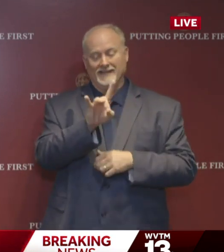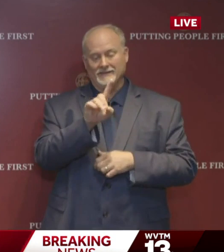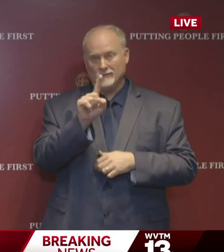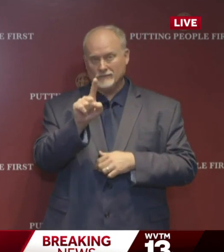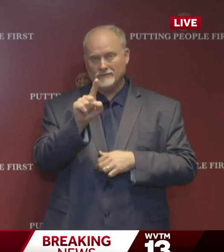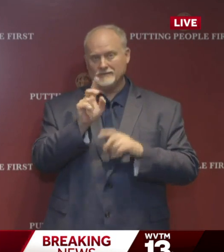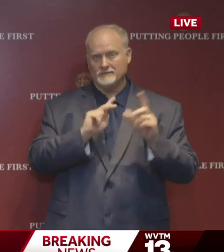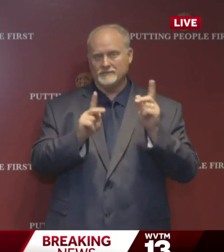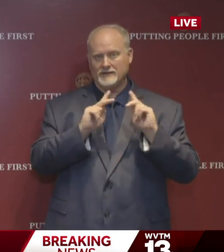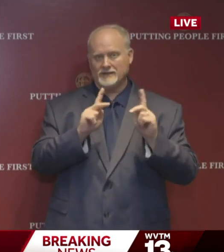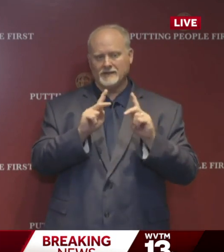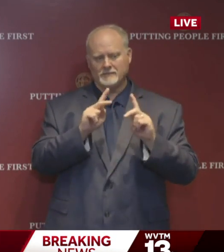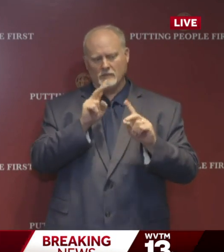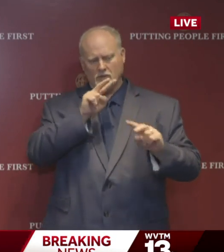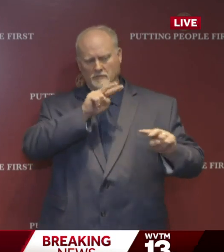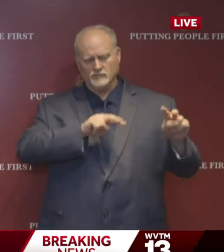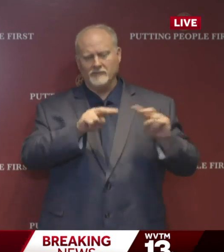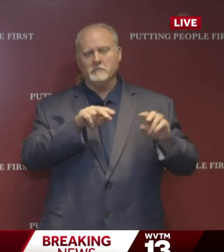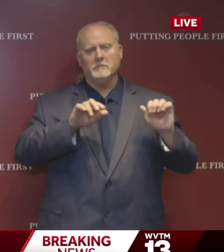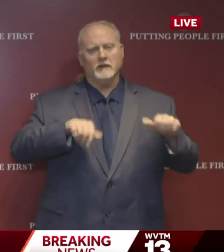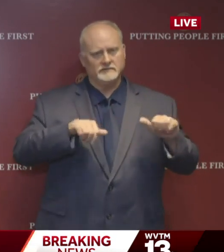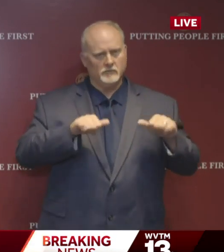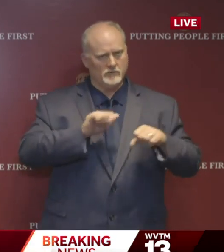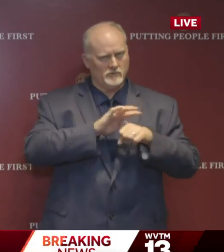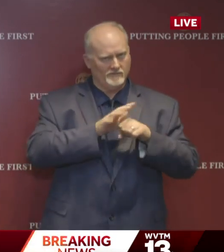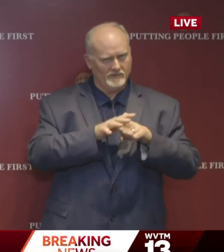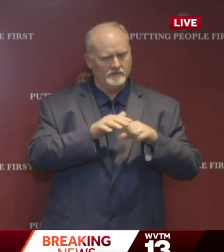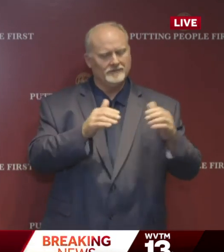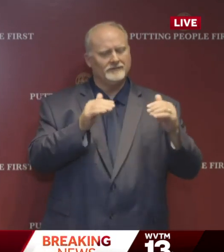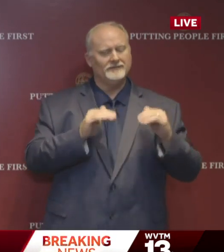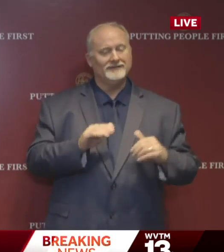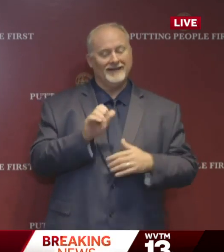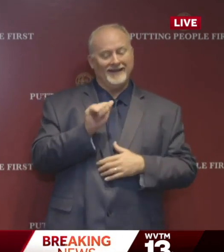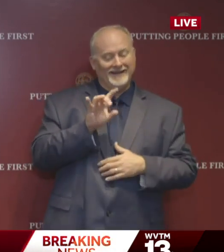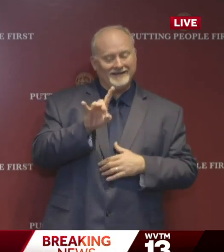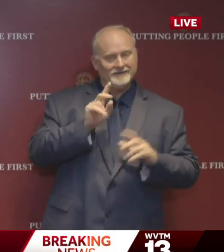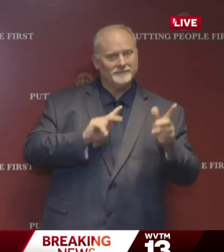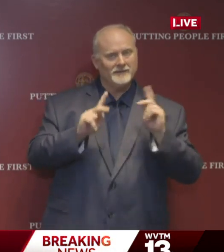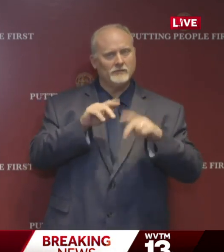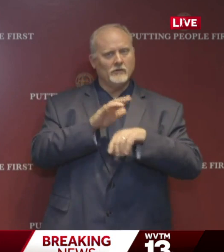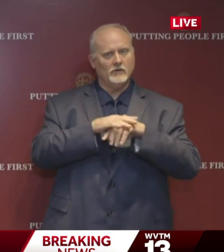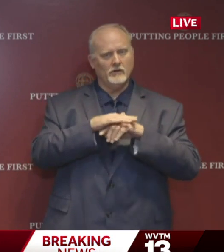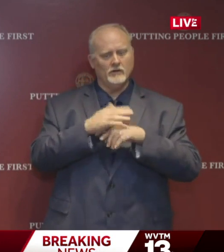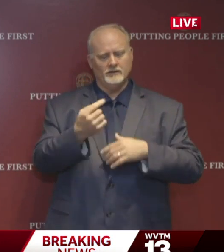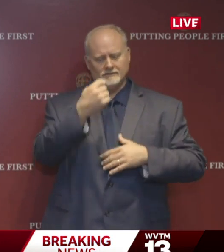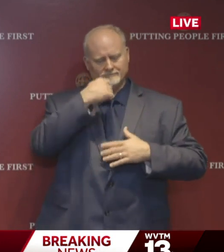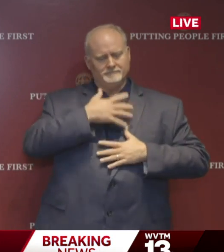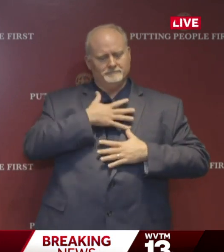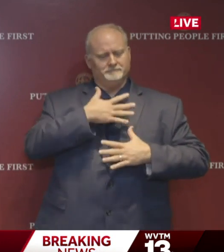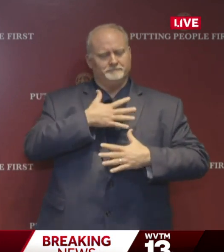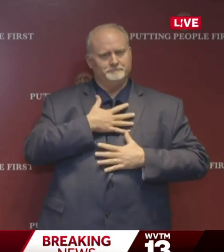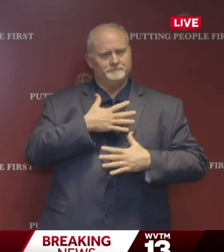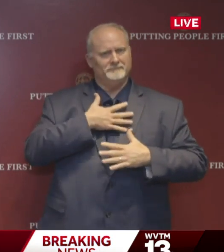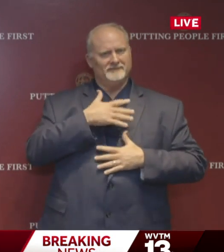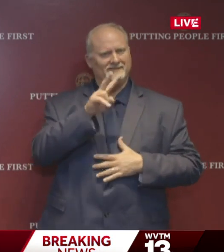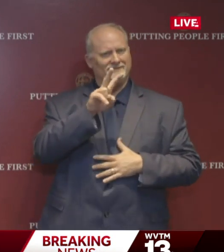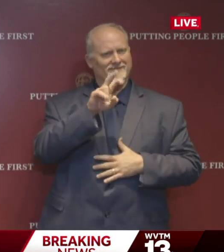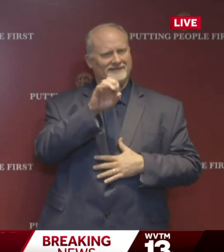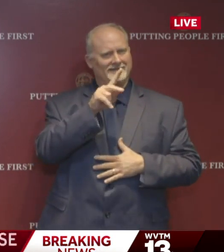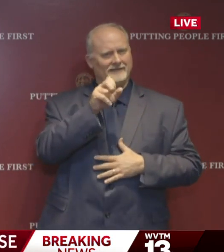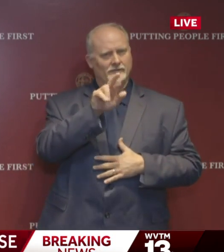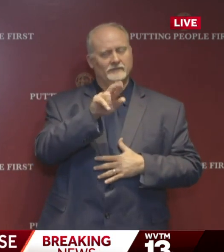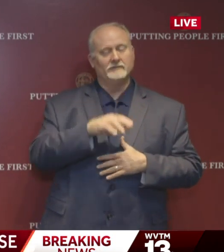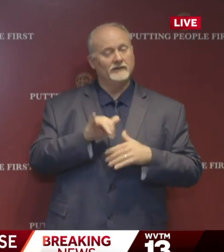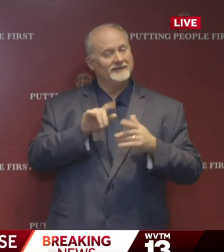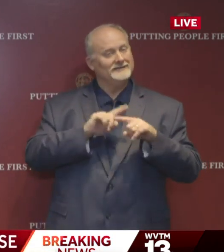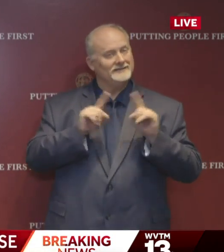81 people are under observation, and at least 18 people are on ventilators. That is very different from